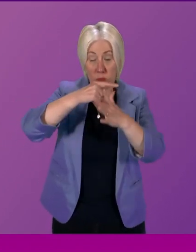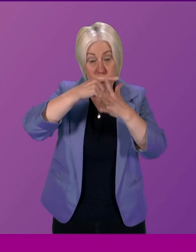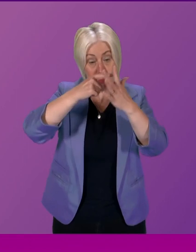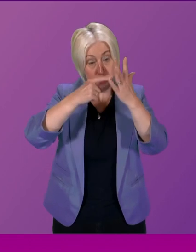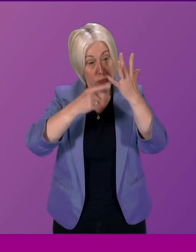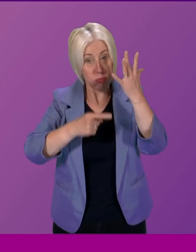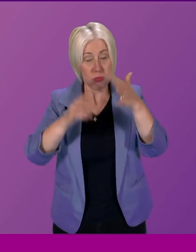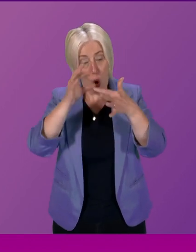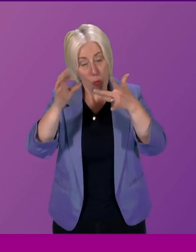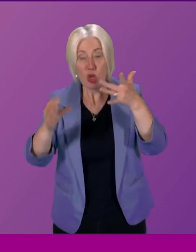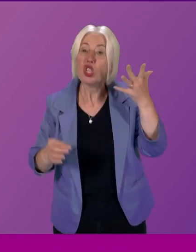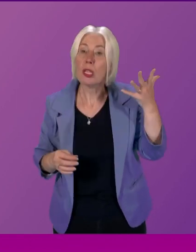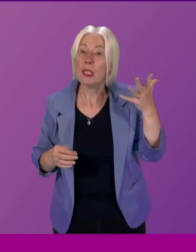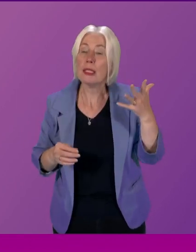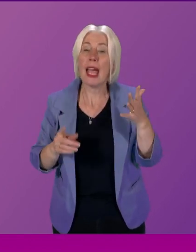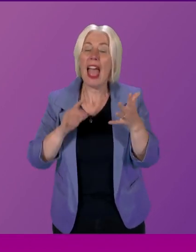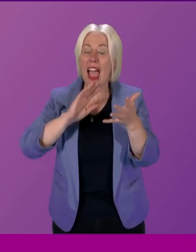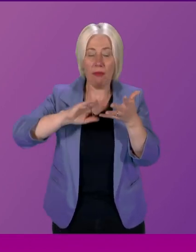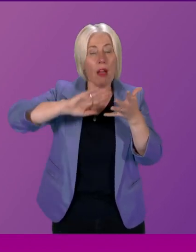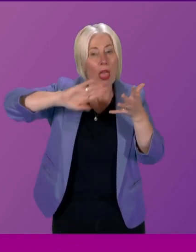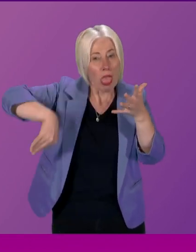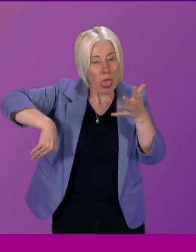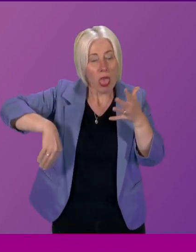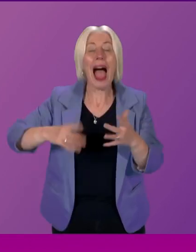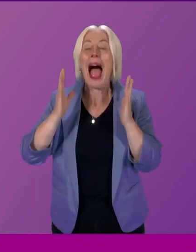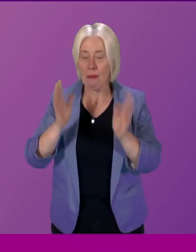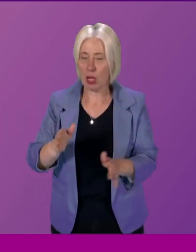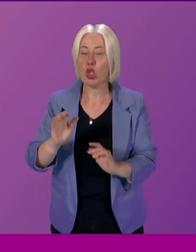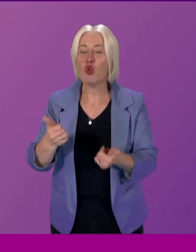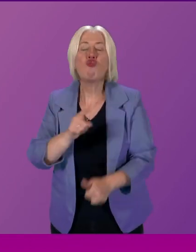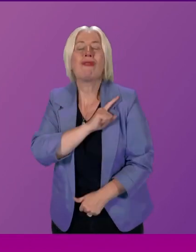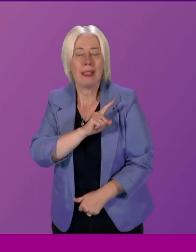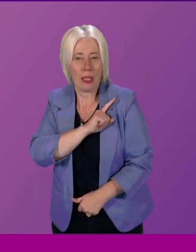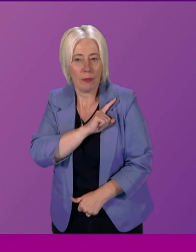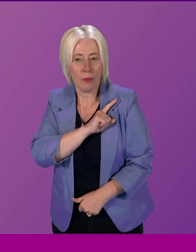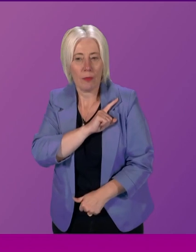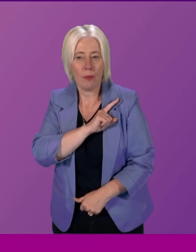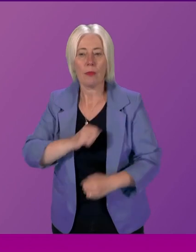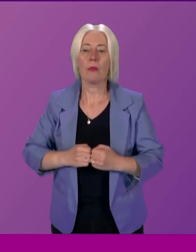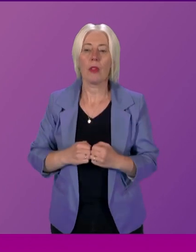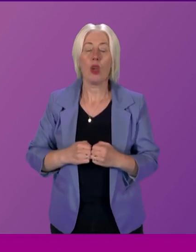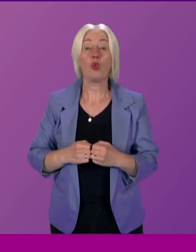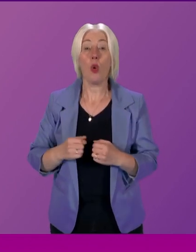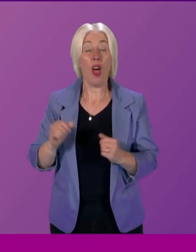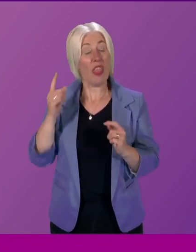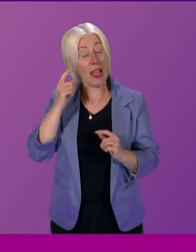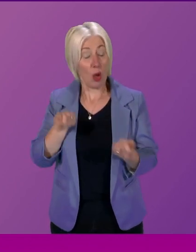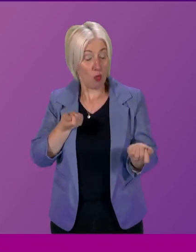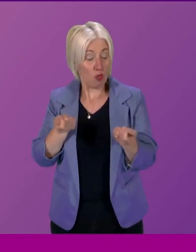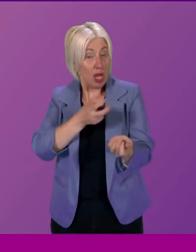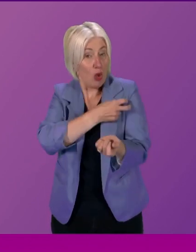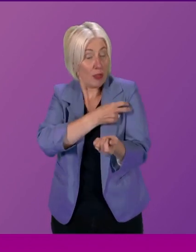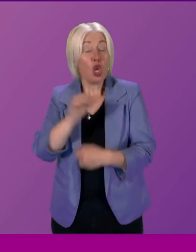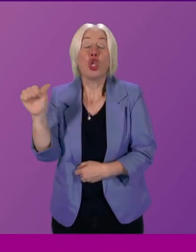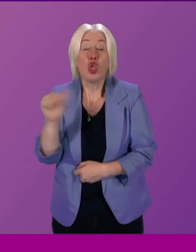that they're being discounted for good reasons so I do believe presiding officer that the presiding officers should have more